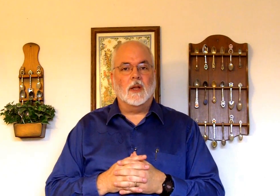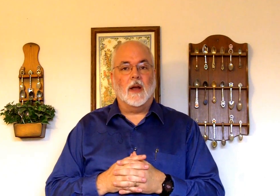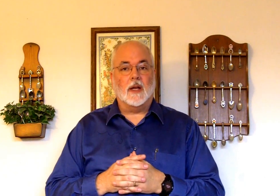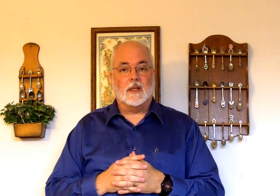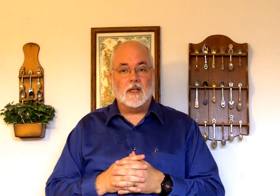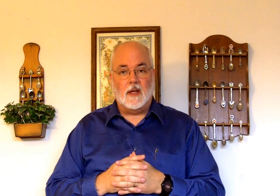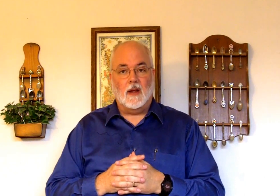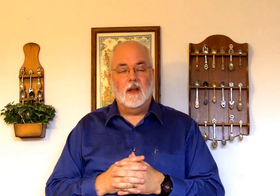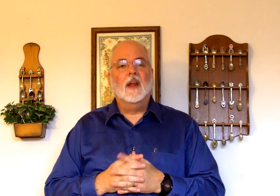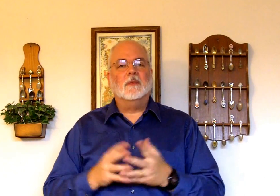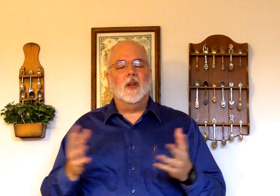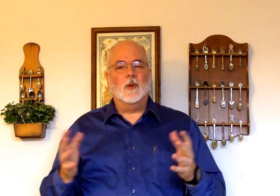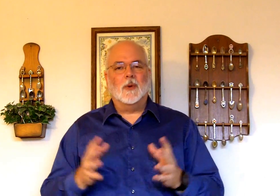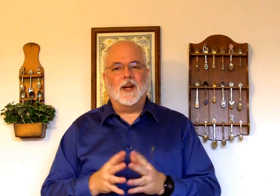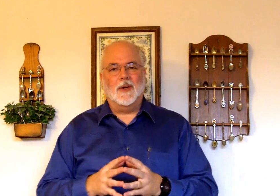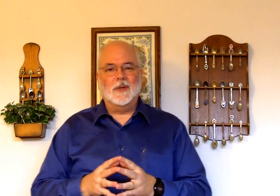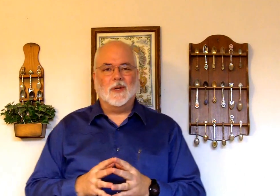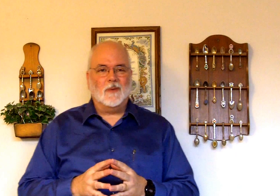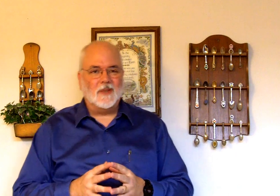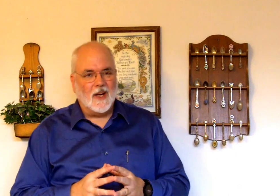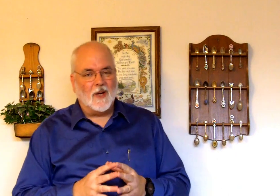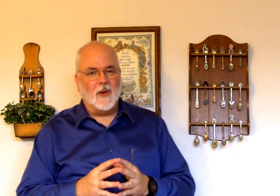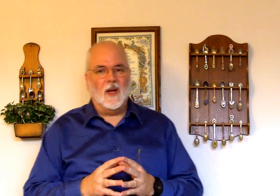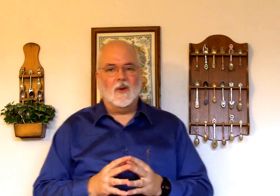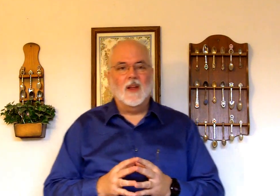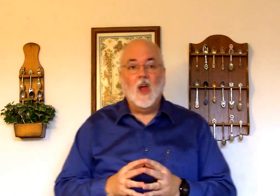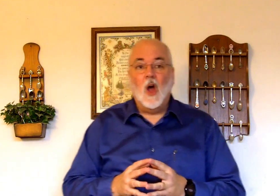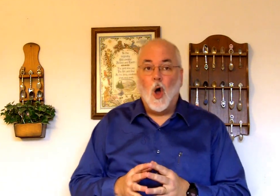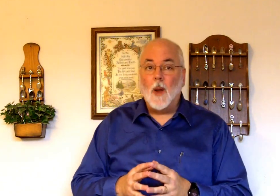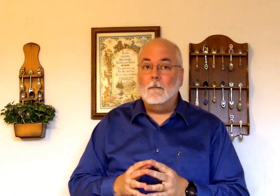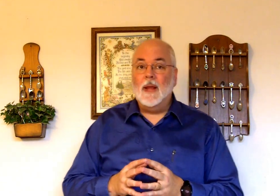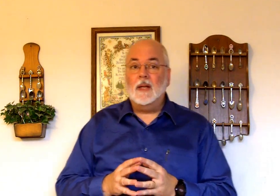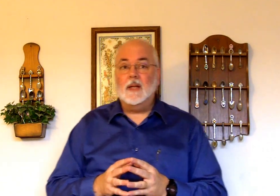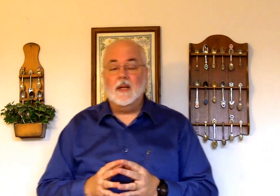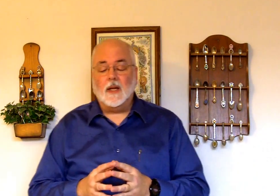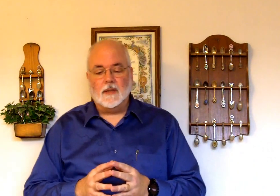there at LTC, then you'll be ready to do so. Here we go. On Bended Knee.